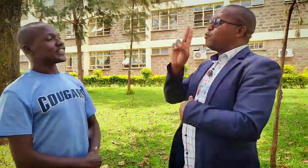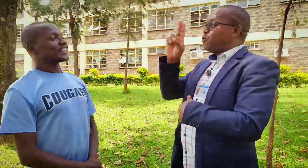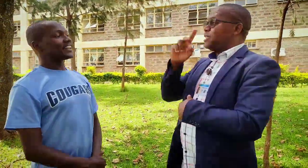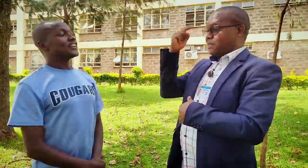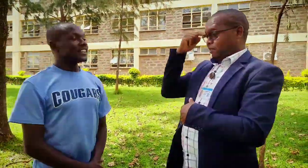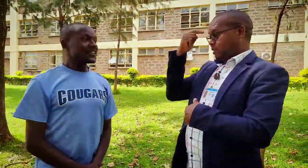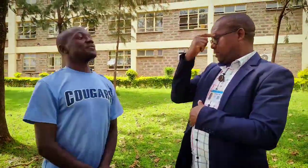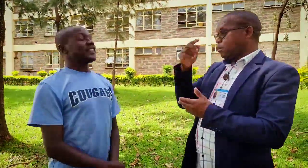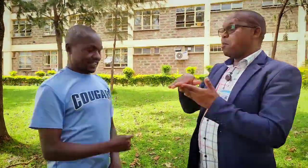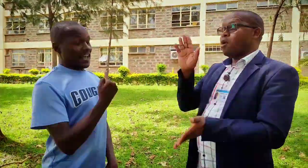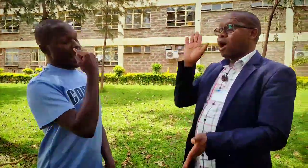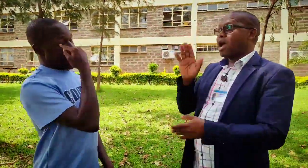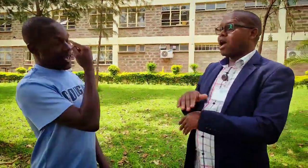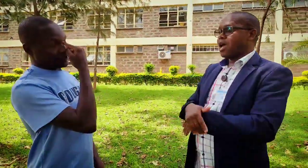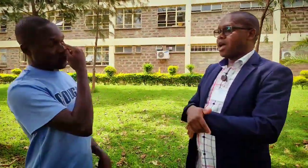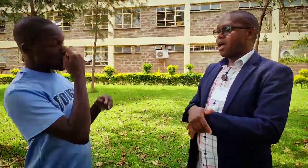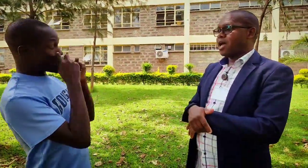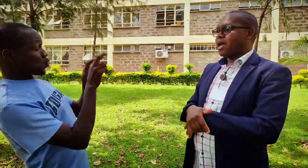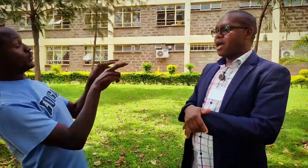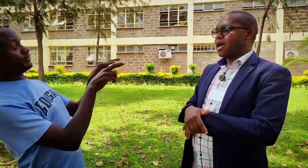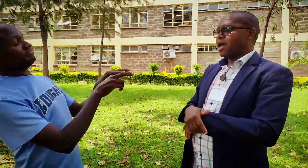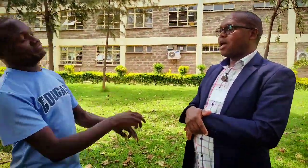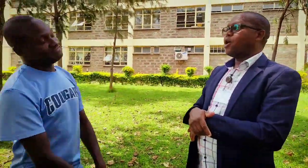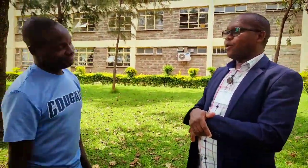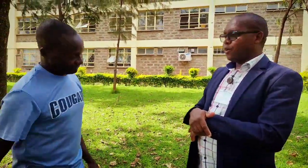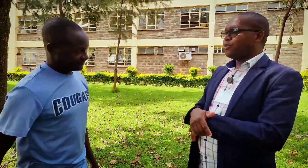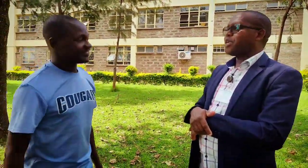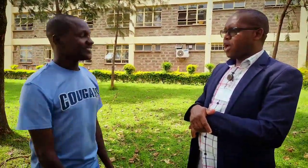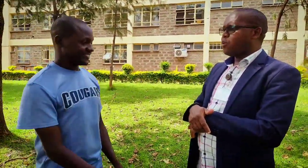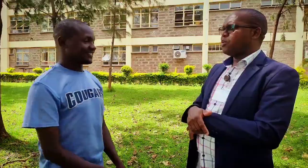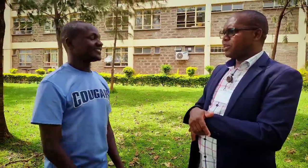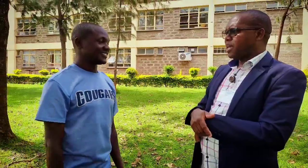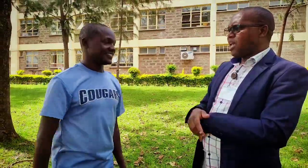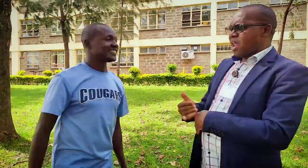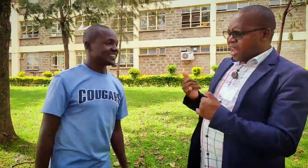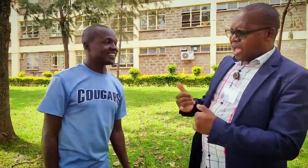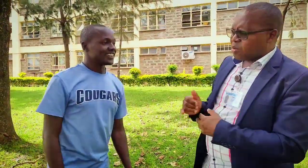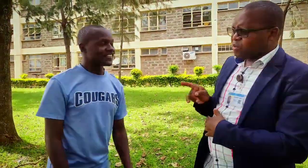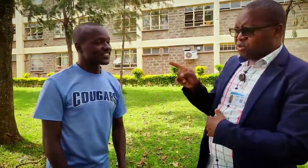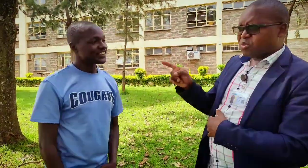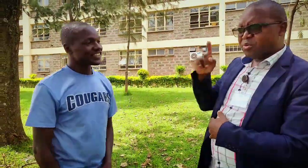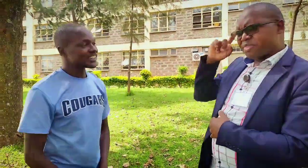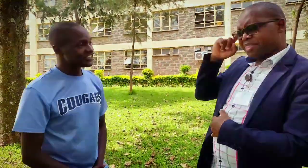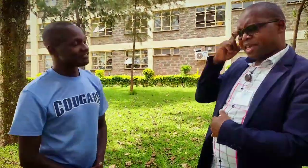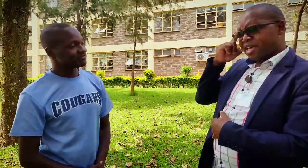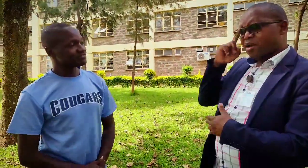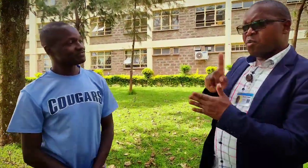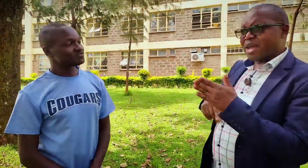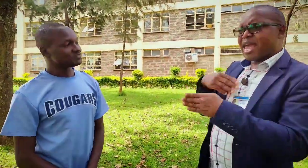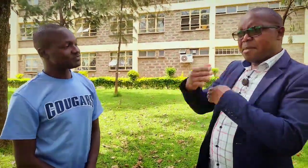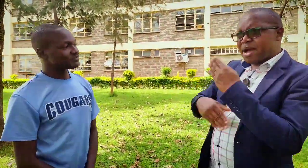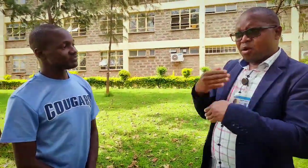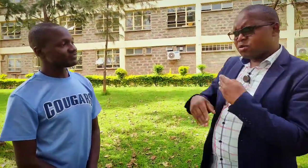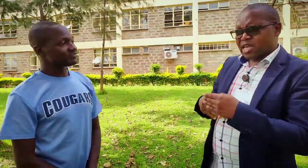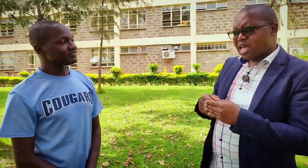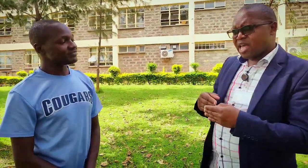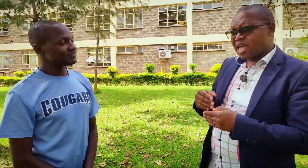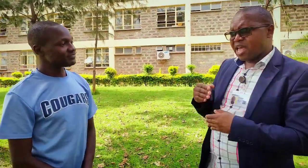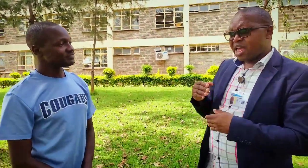so mostly the deaf use eyes to see now what do you